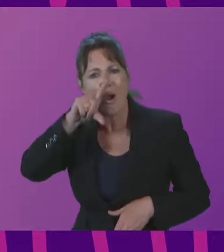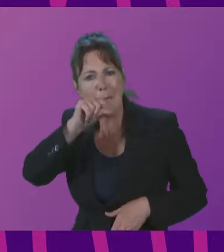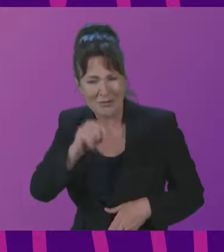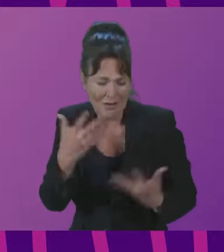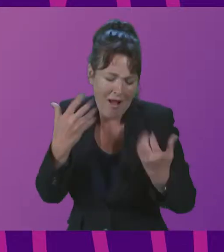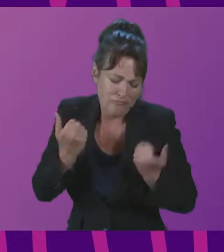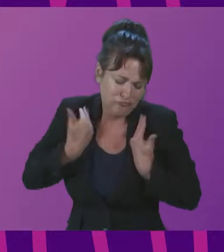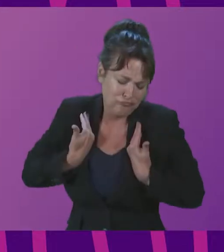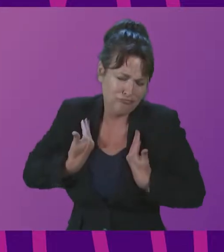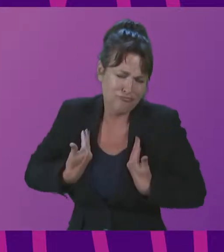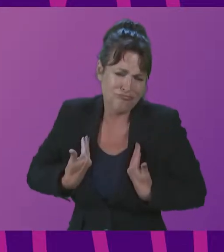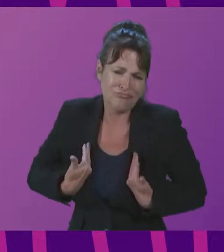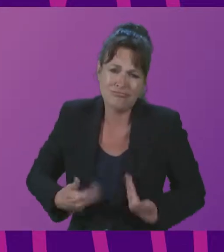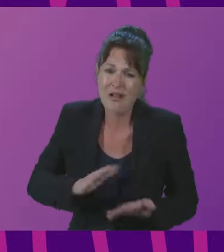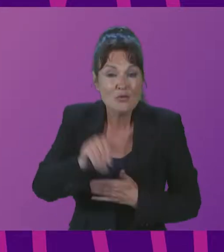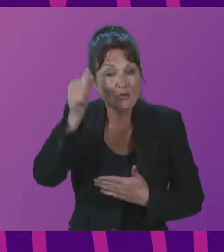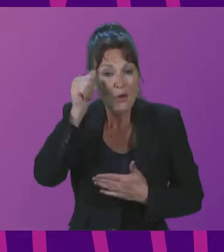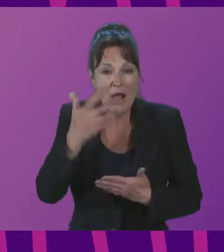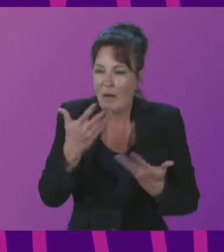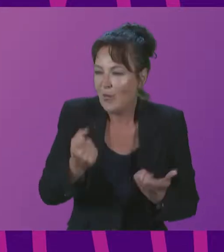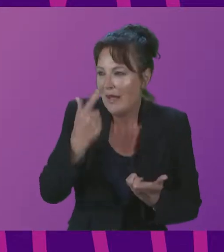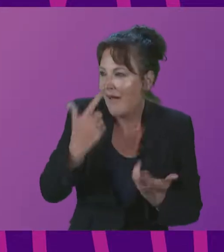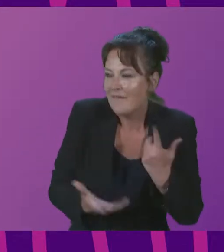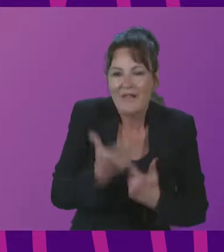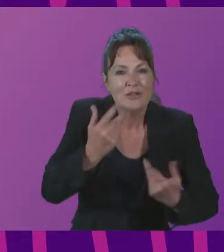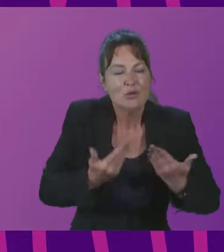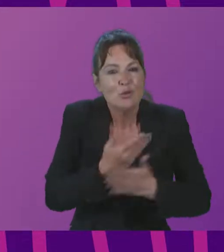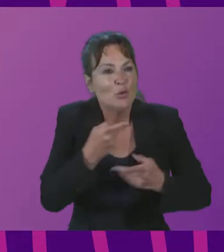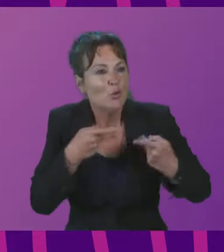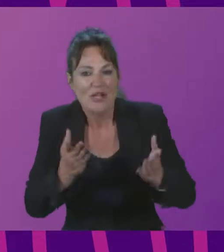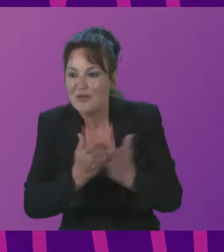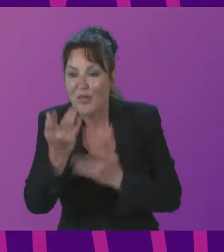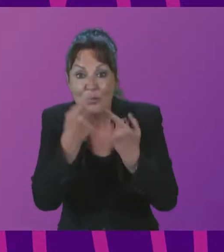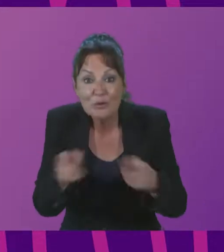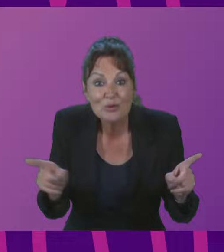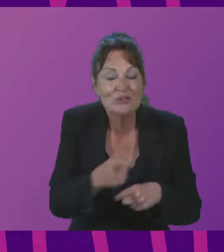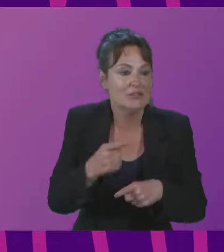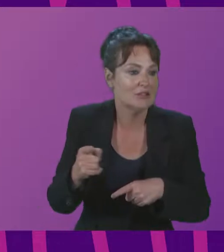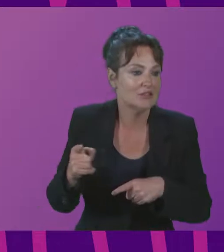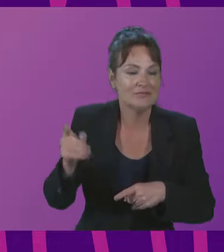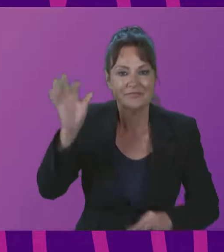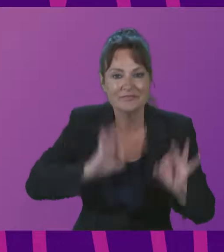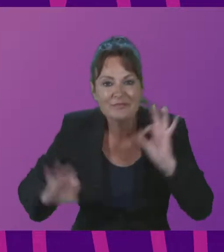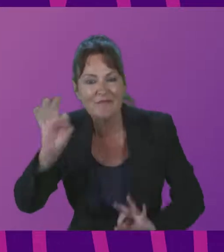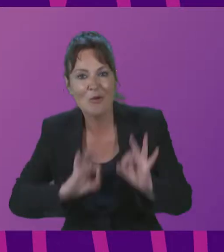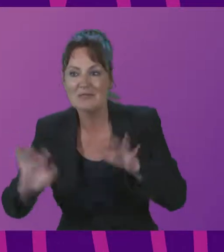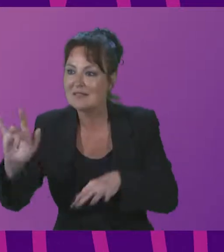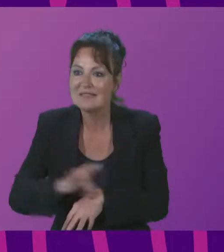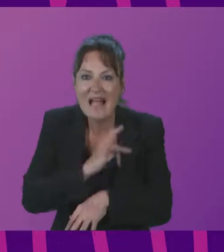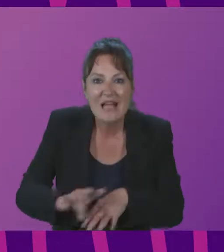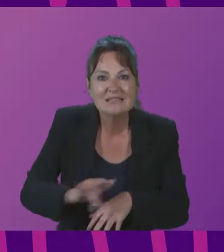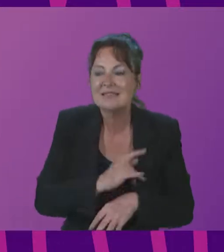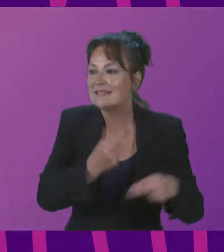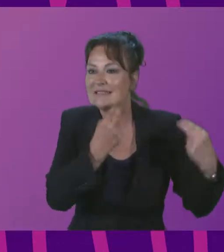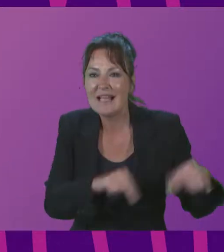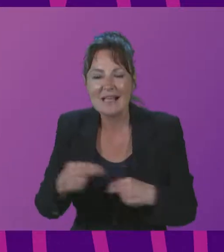knowledge. And yes, new ways of expressing them in music, digital, dance and theatre. But we need that immediacy, that urgency